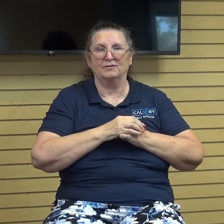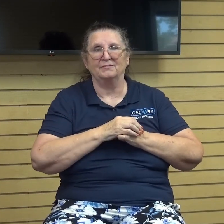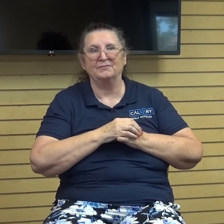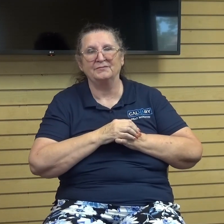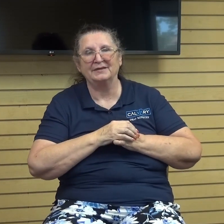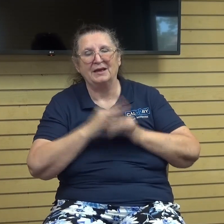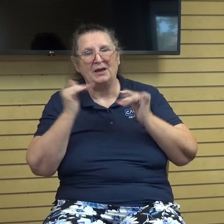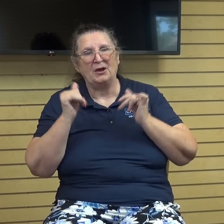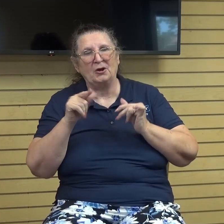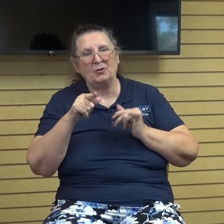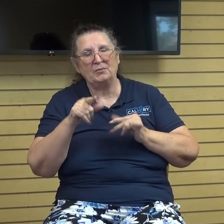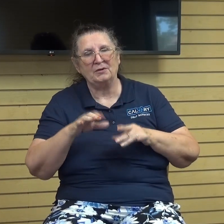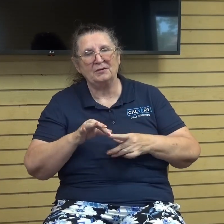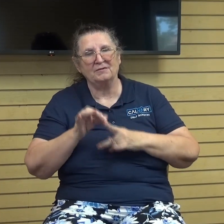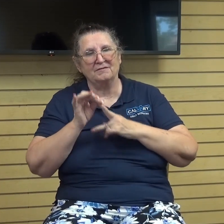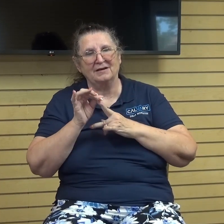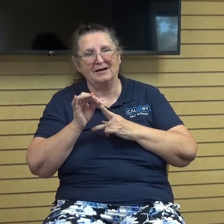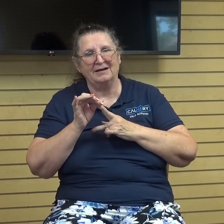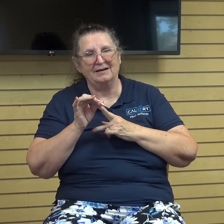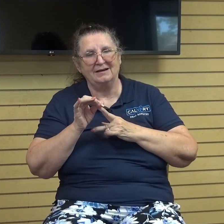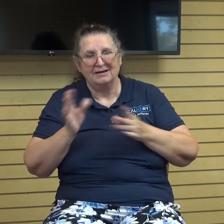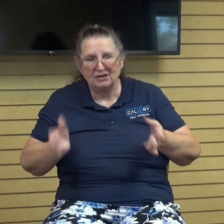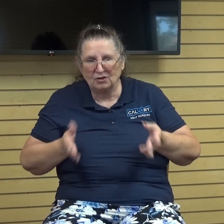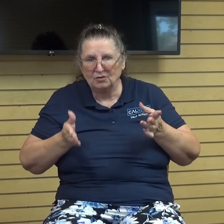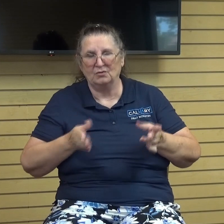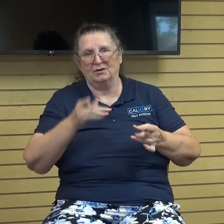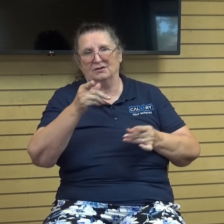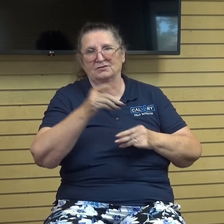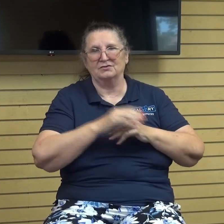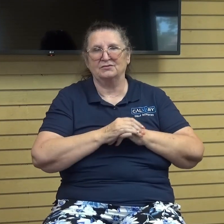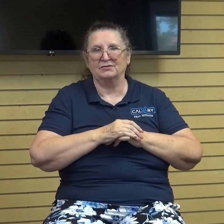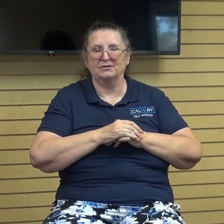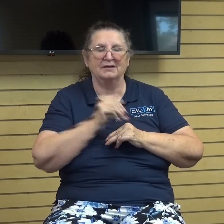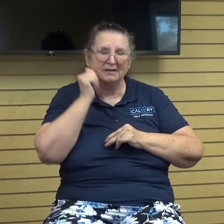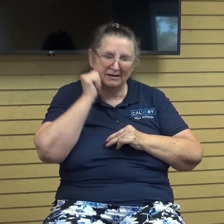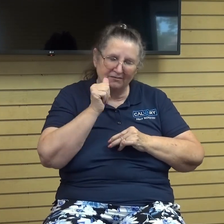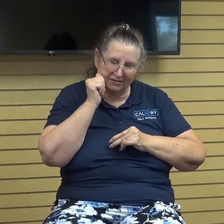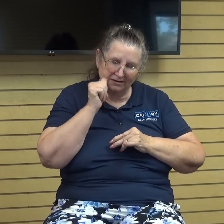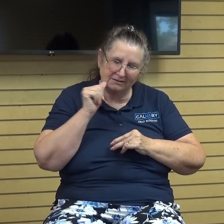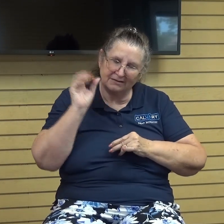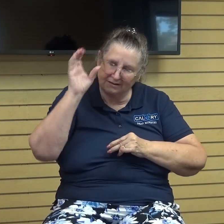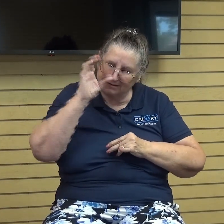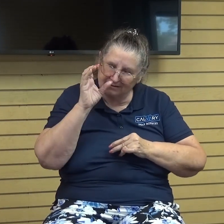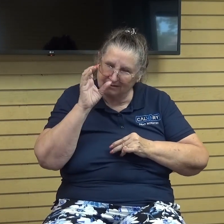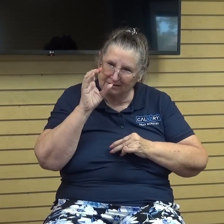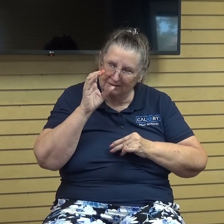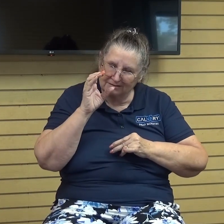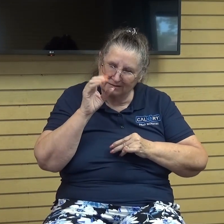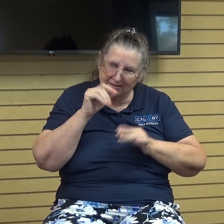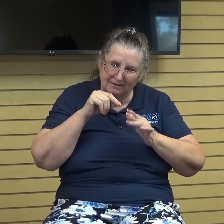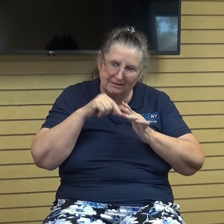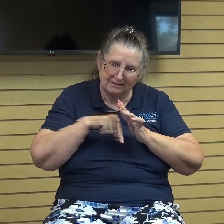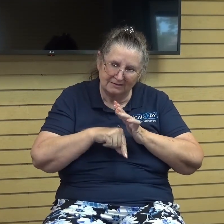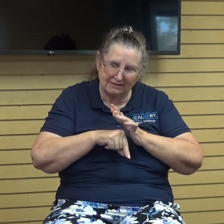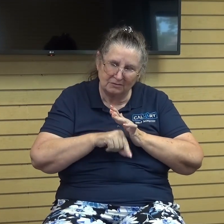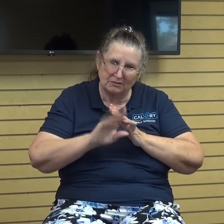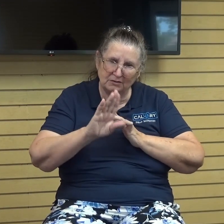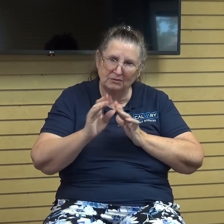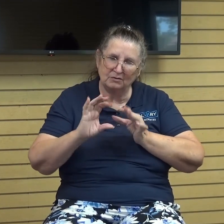i hope you find and this is an encouragement to daily pursue and deepen your relationship with him